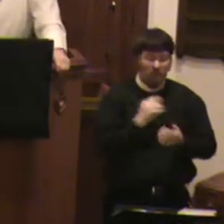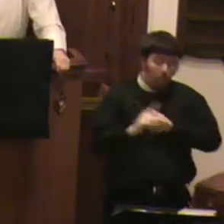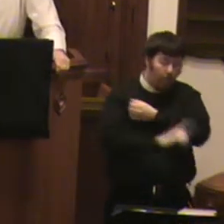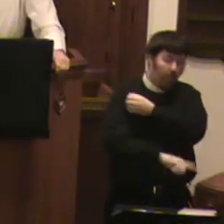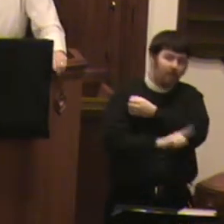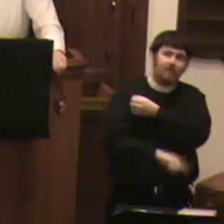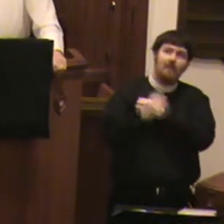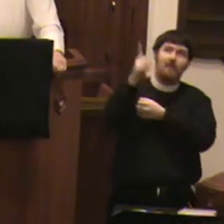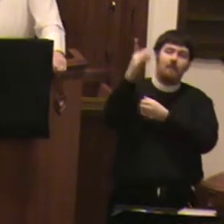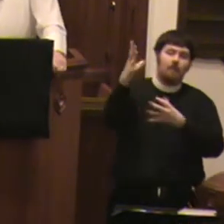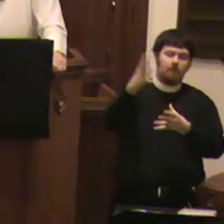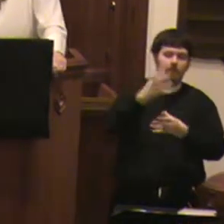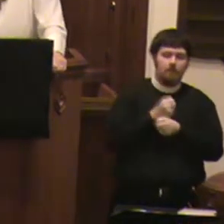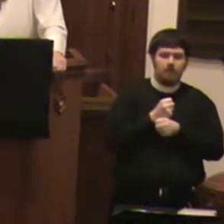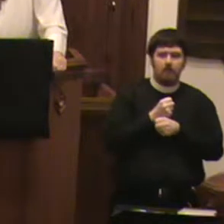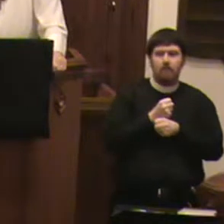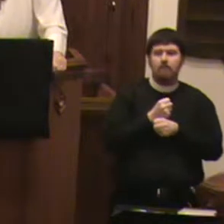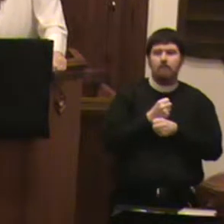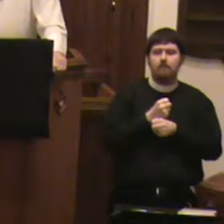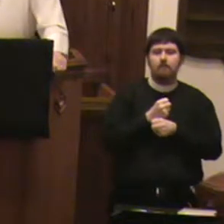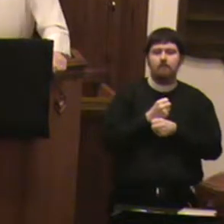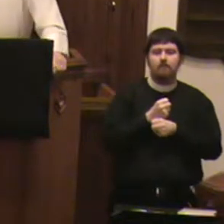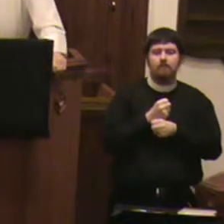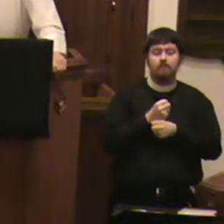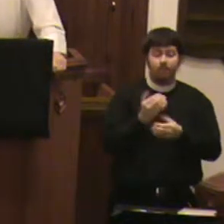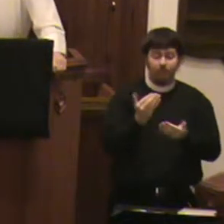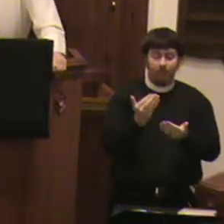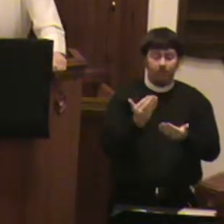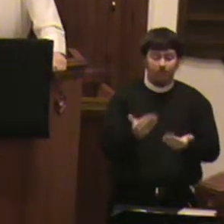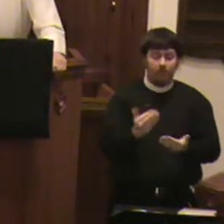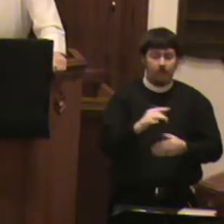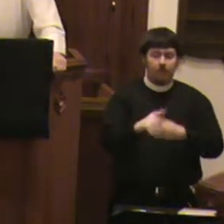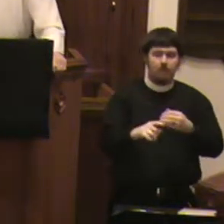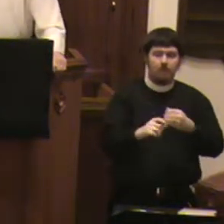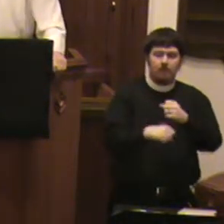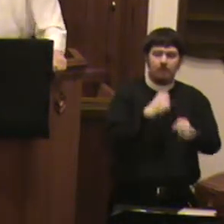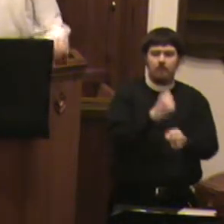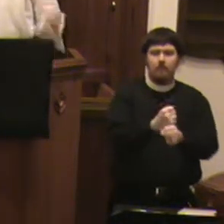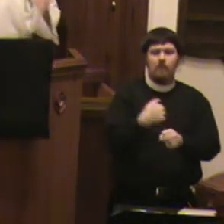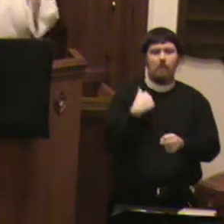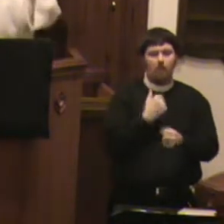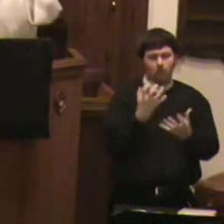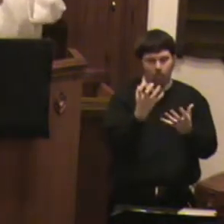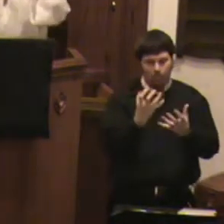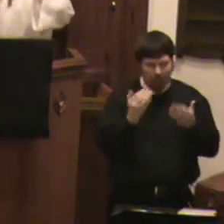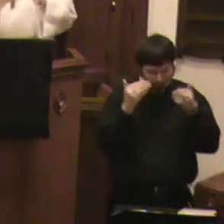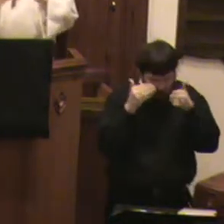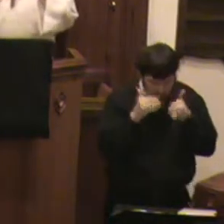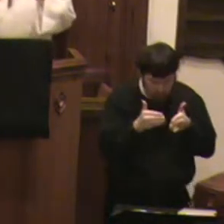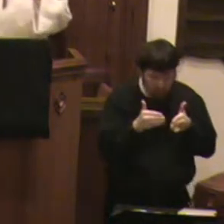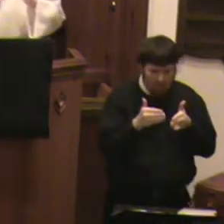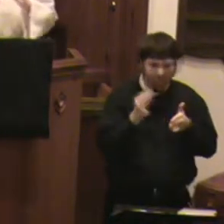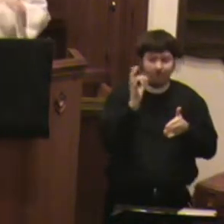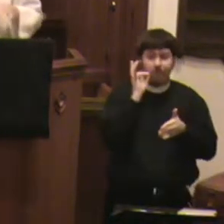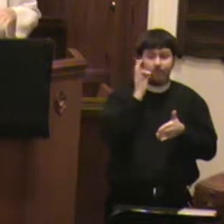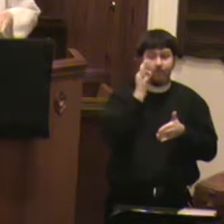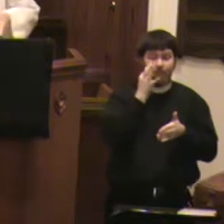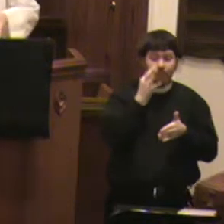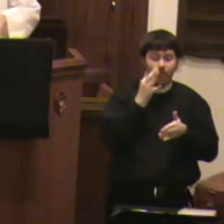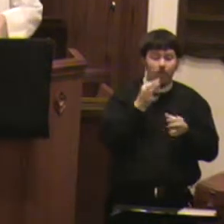received. See, this year, we want to focus upon the fruit of the Spirit during